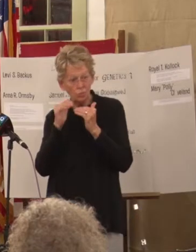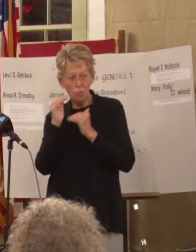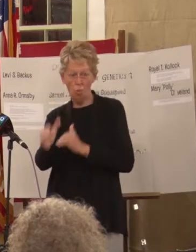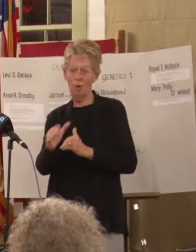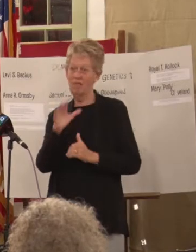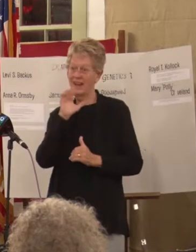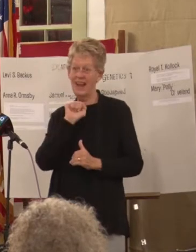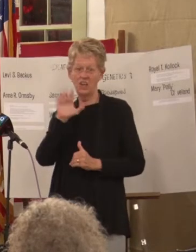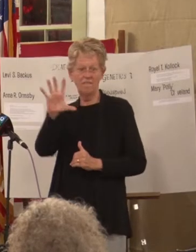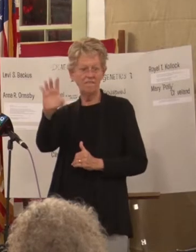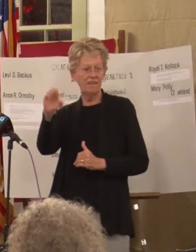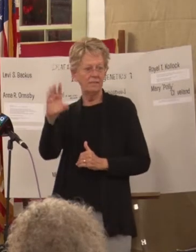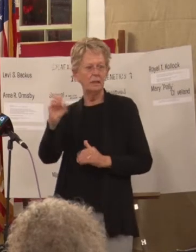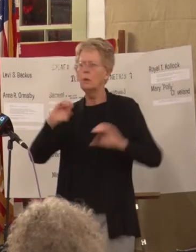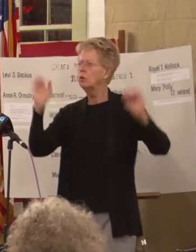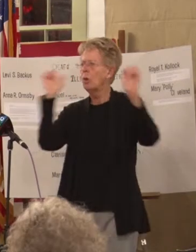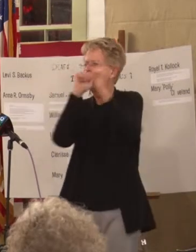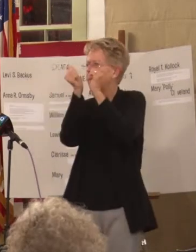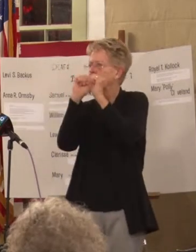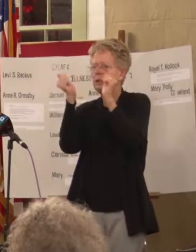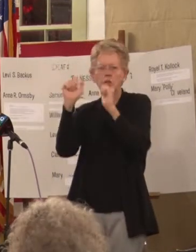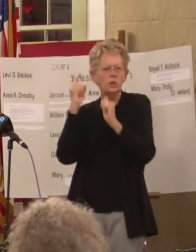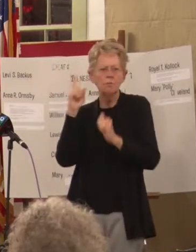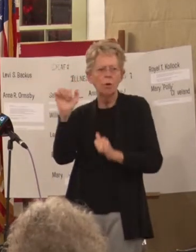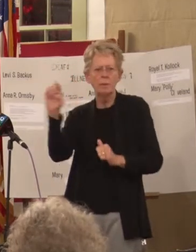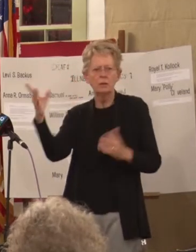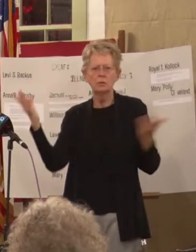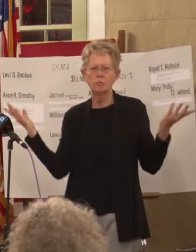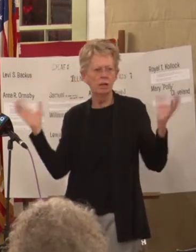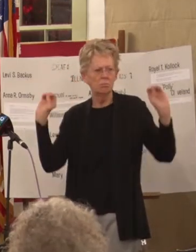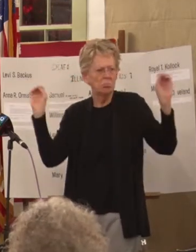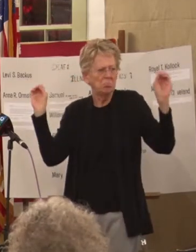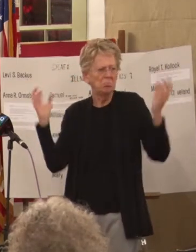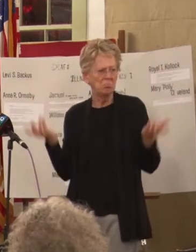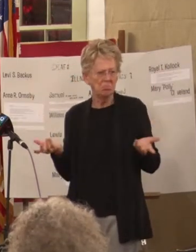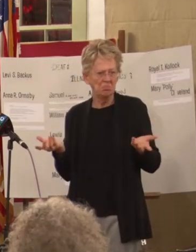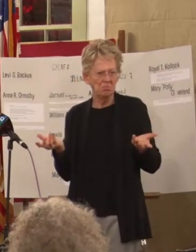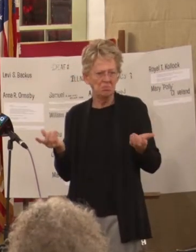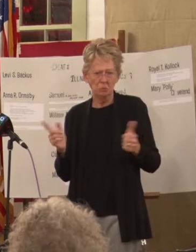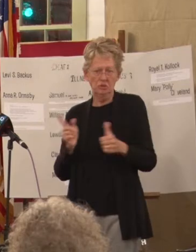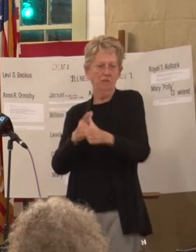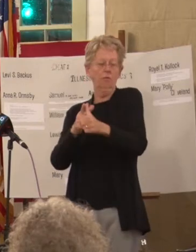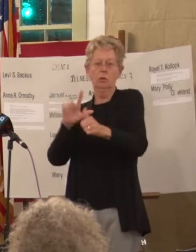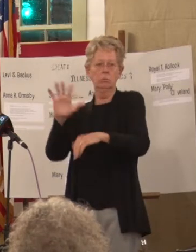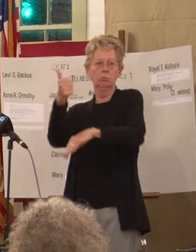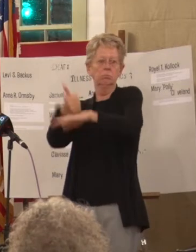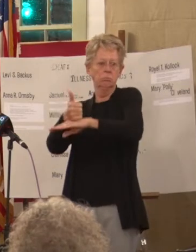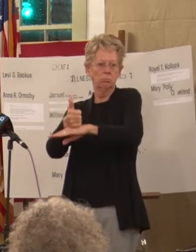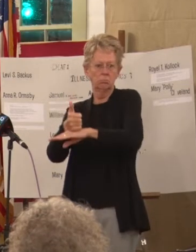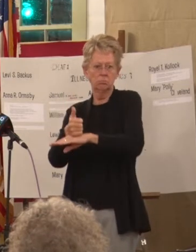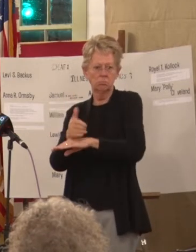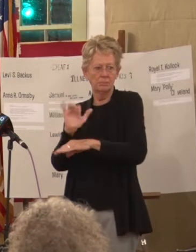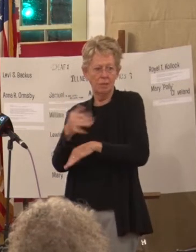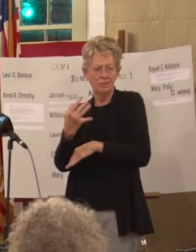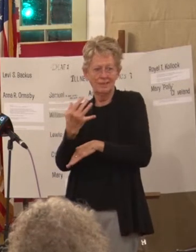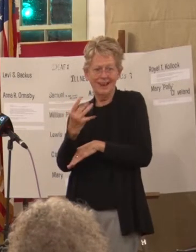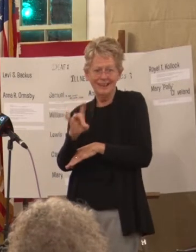You know, there was no competition for the American School for the Deaf when it was instituted in 1817. It's not like children